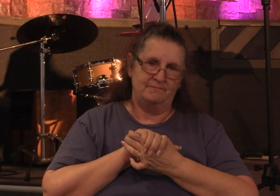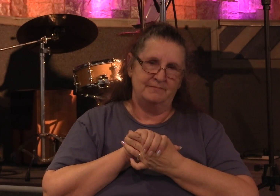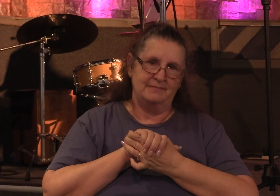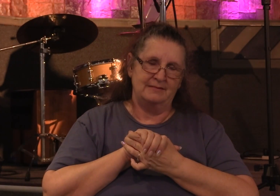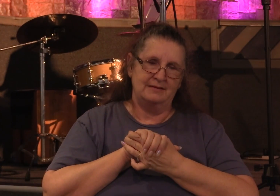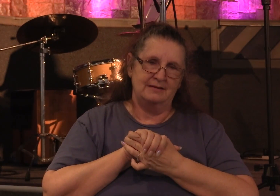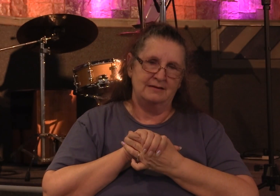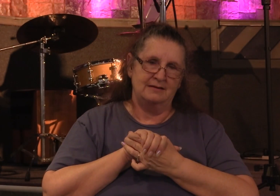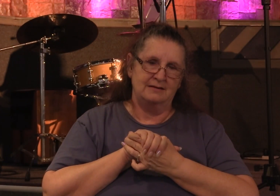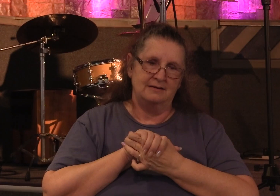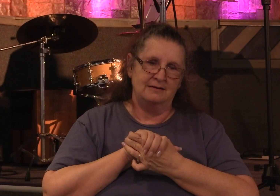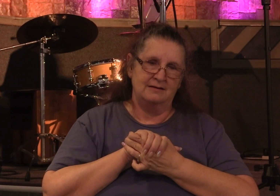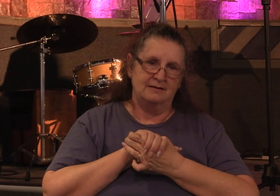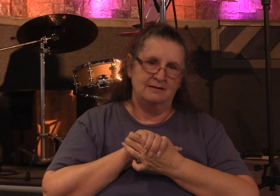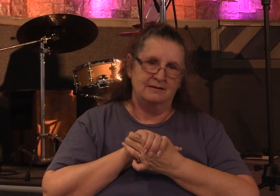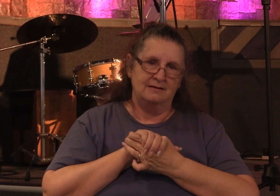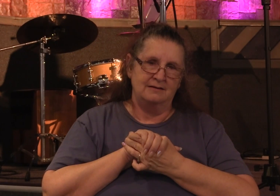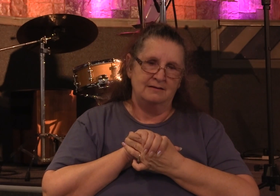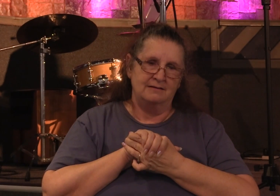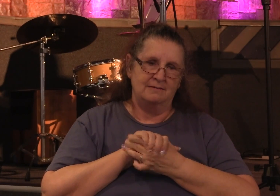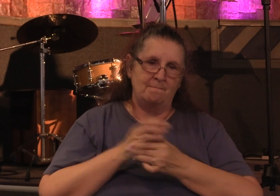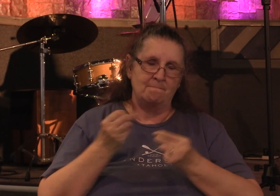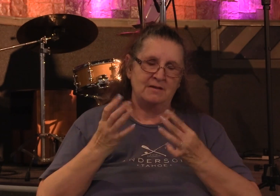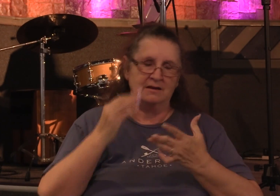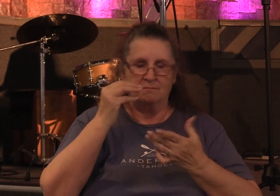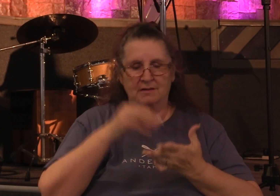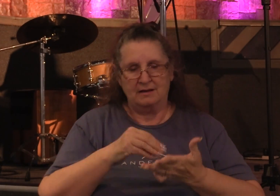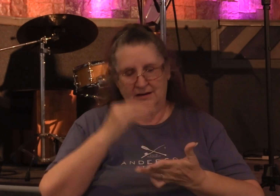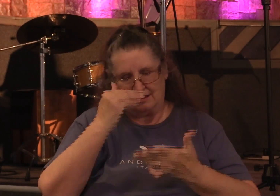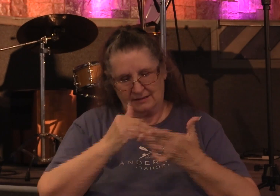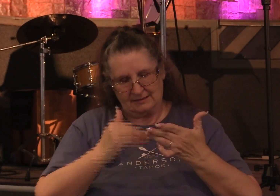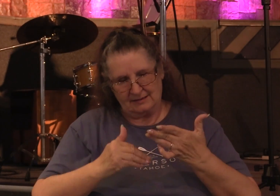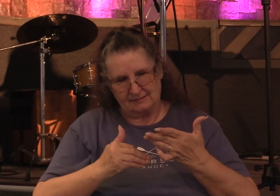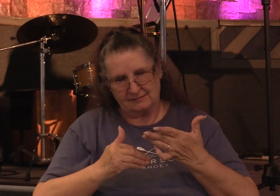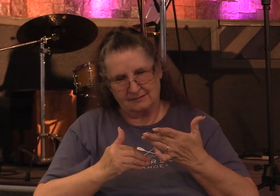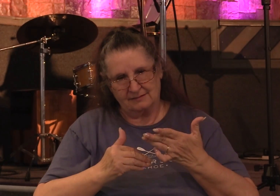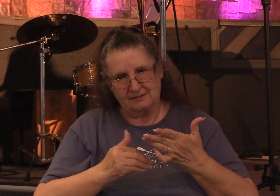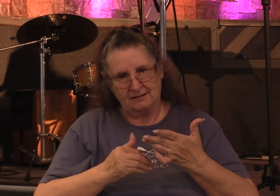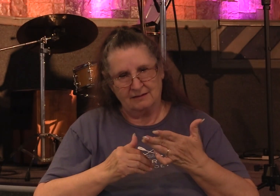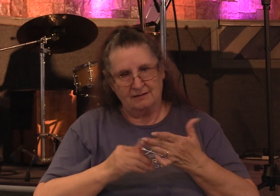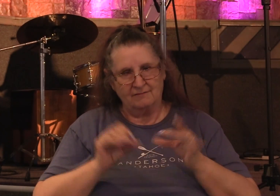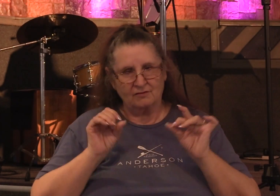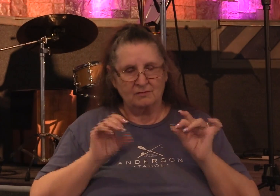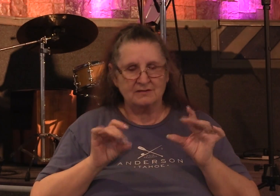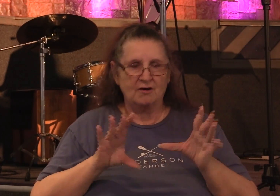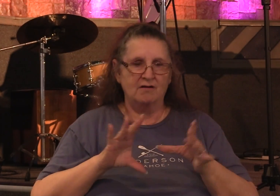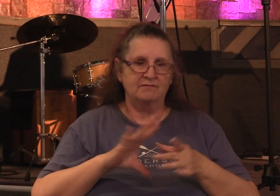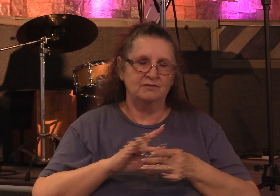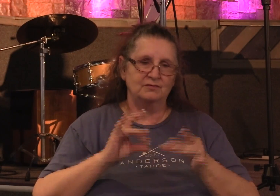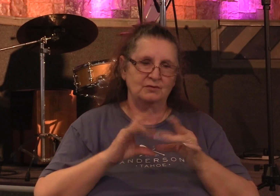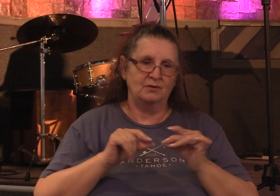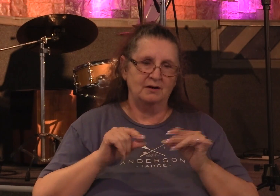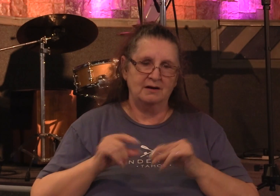and so just a lot of lessons we can take home from this tragic story of Ananias and Sapphira